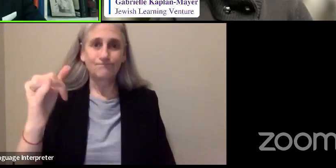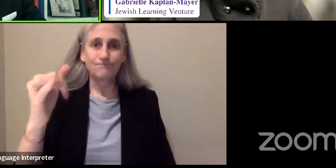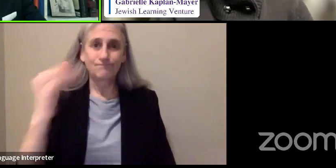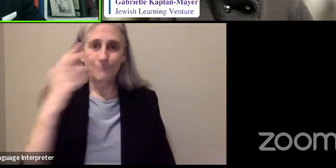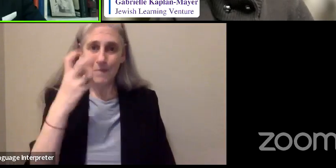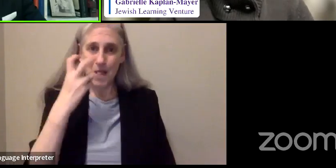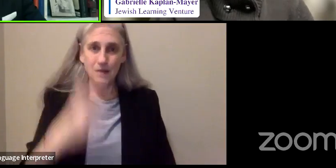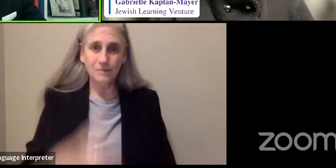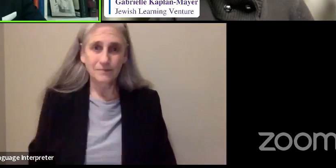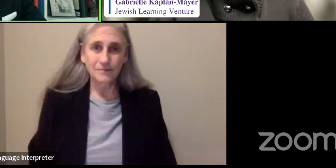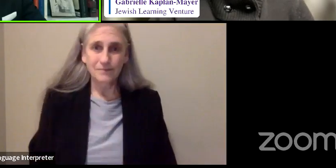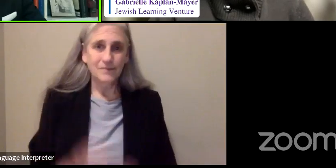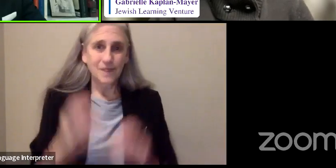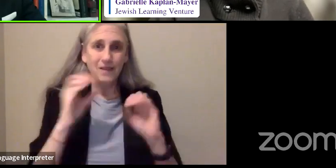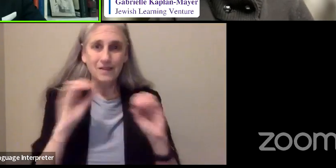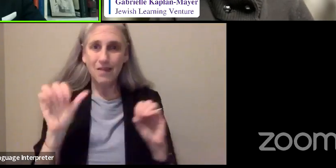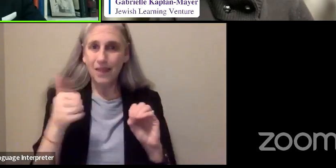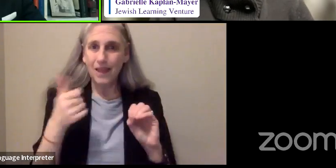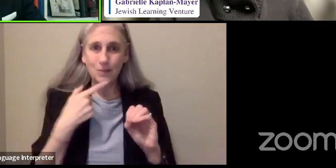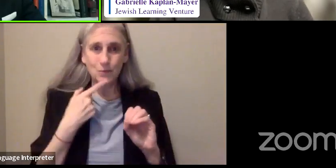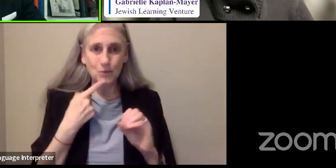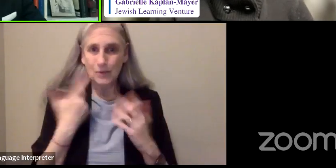There was nothing else I could say.